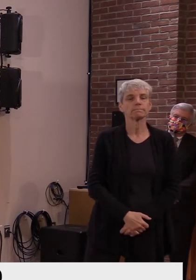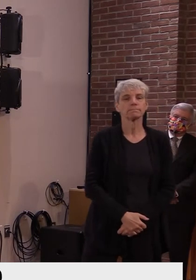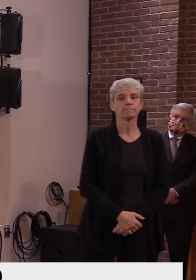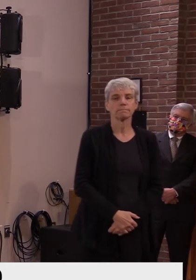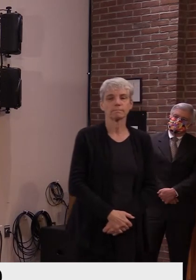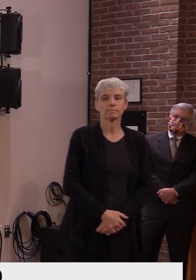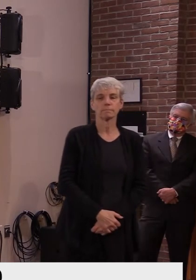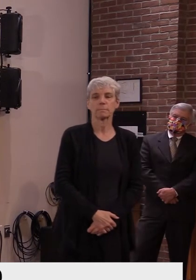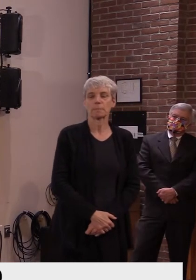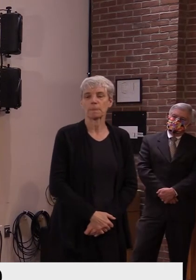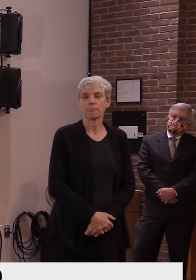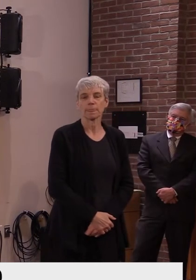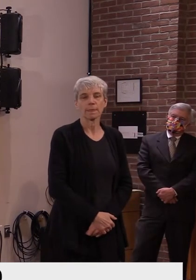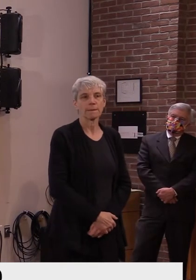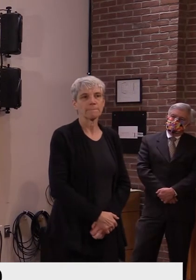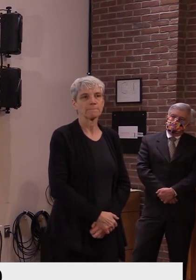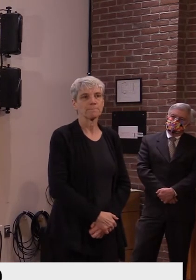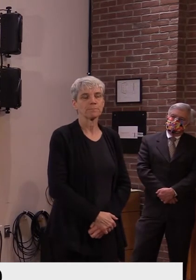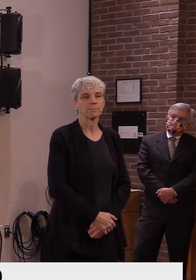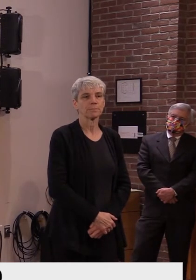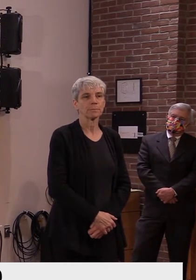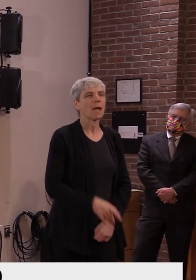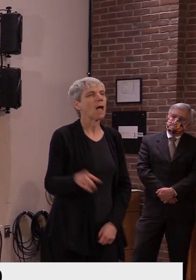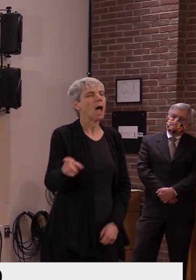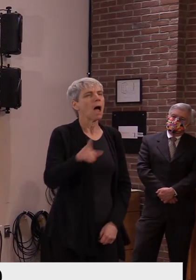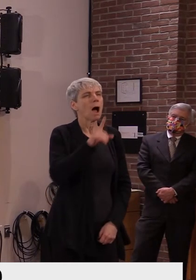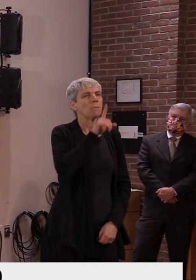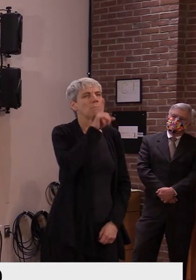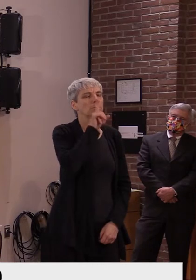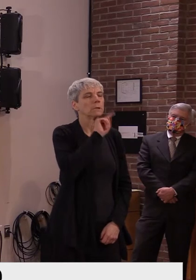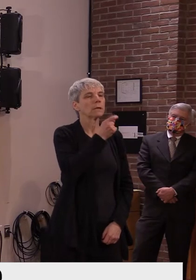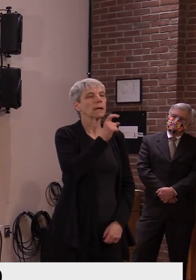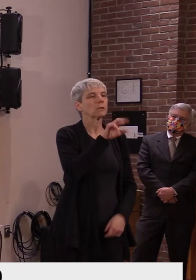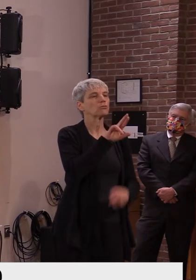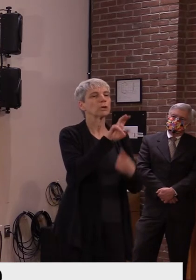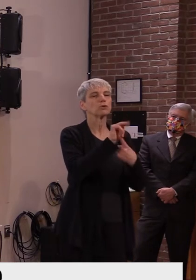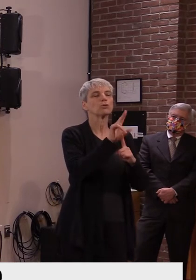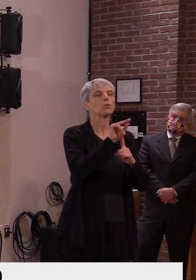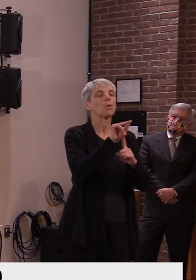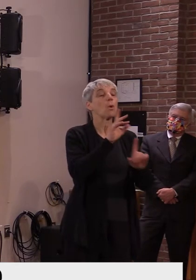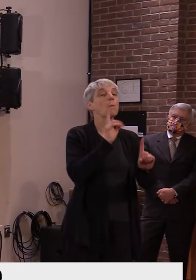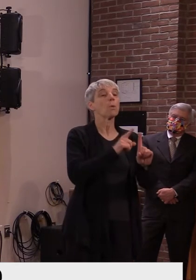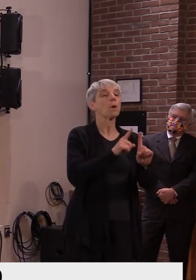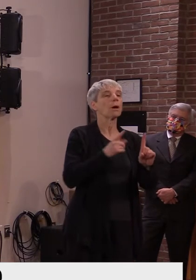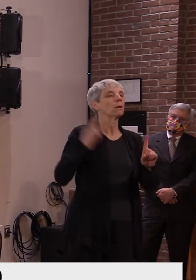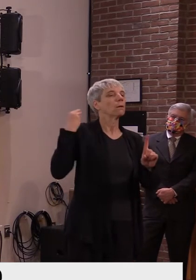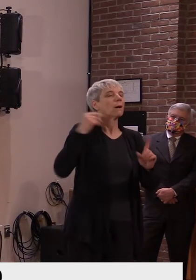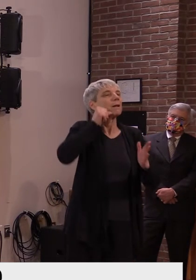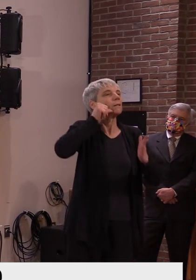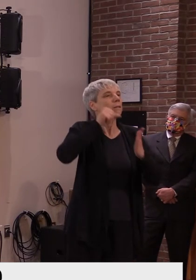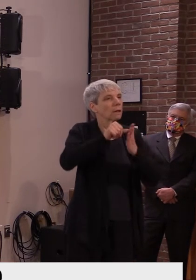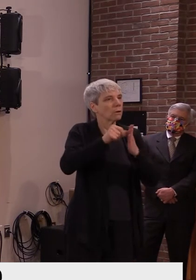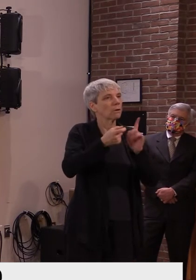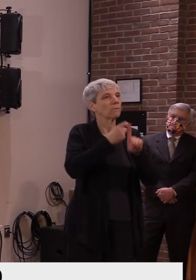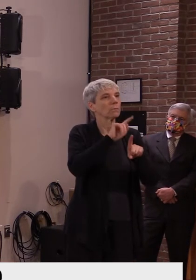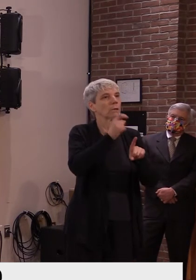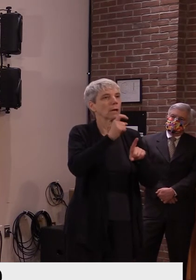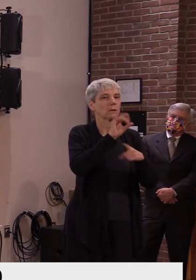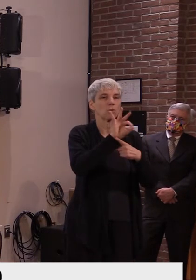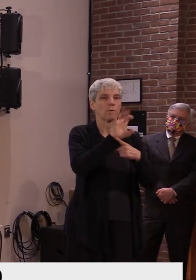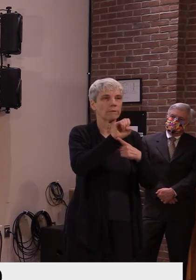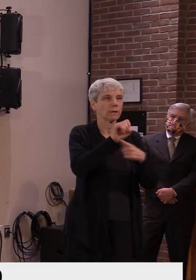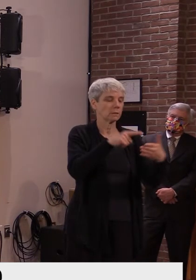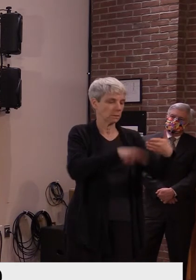Yeah. I'm not so sure if the tax return as much as just a letter from the tax department saying that she filed